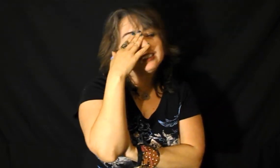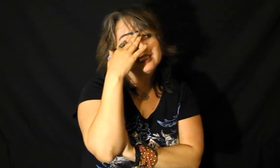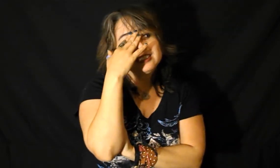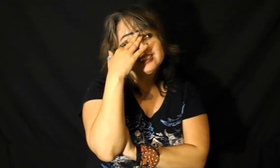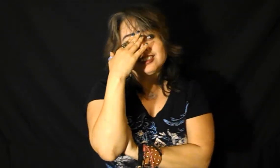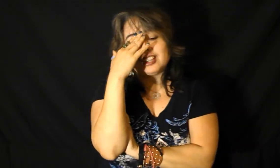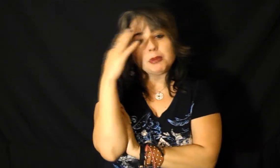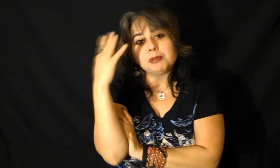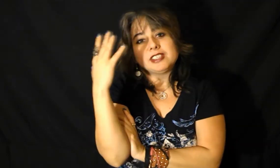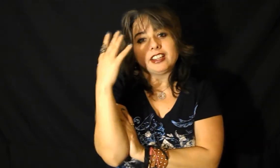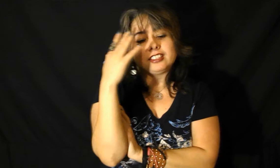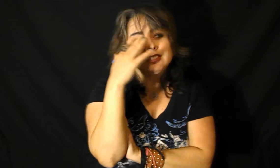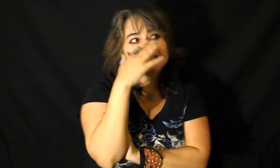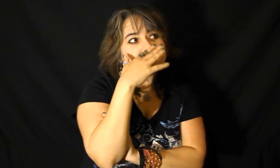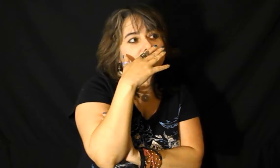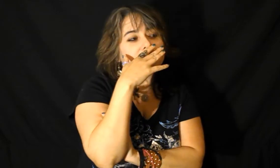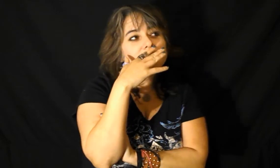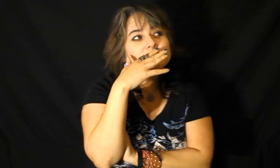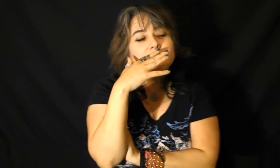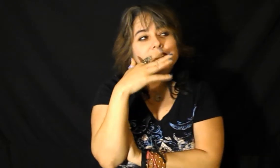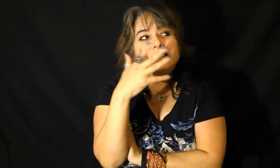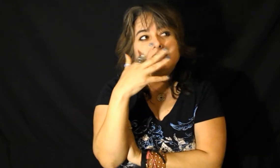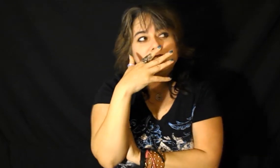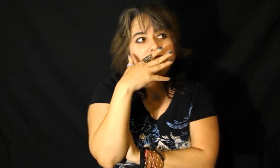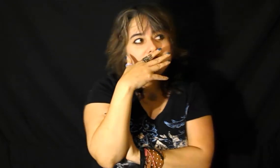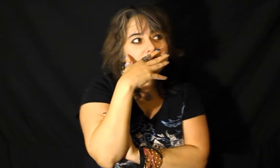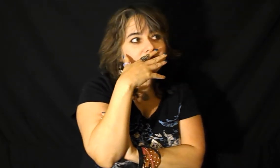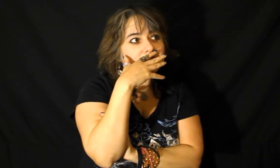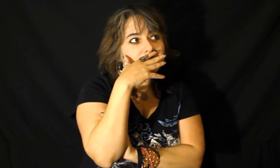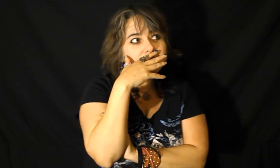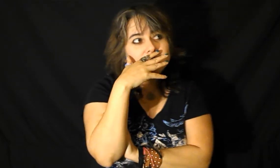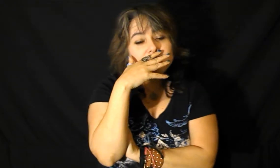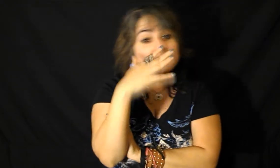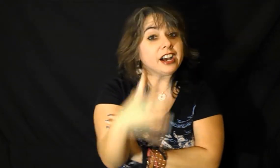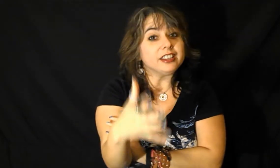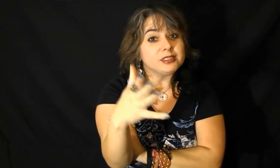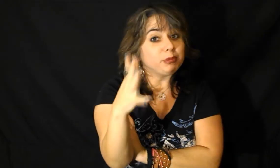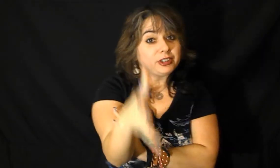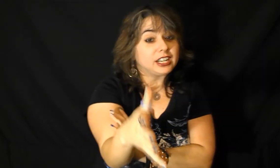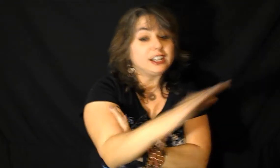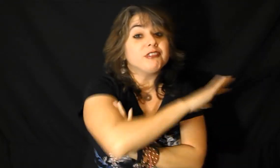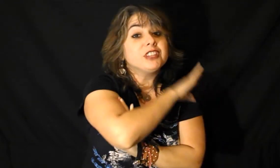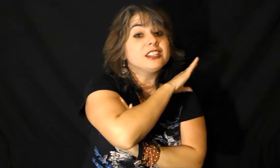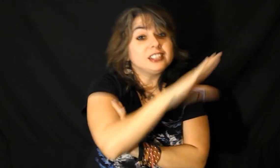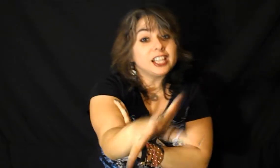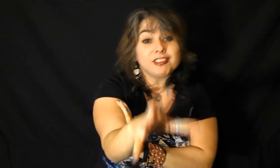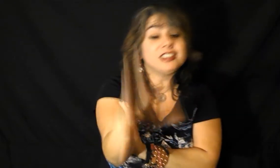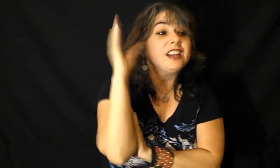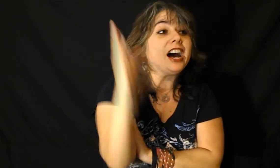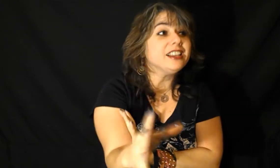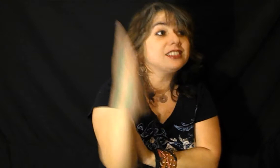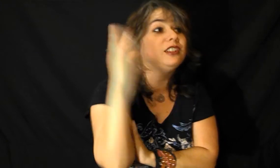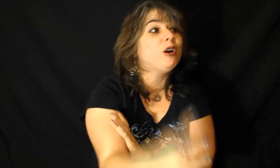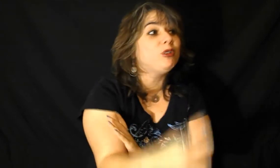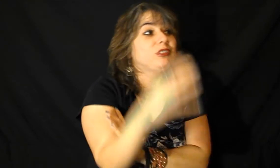I'm upset I don't like the idea I don't like that his eyes are pretty leave leave his eyes alone